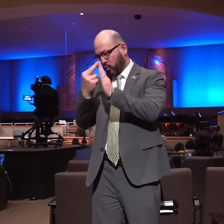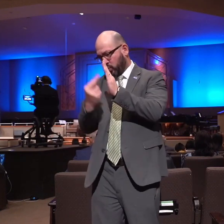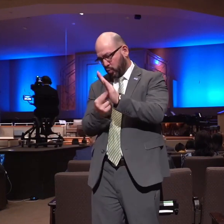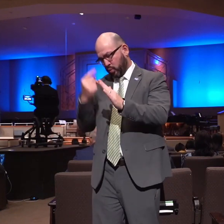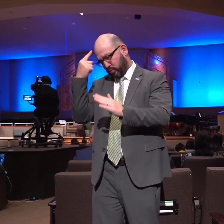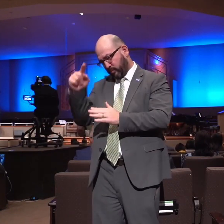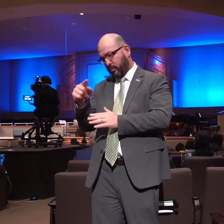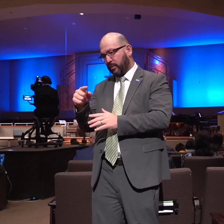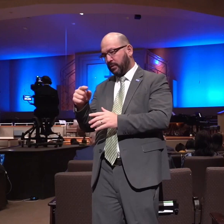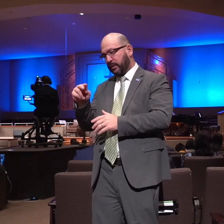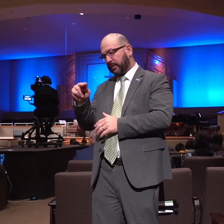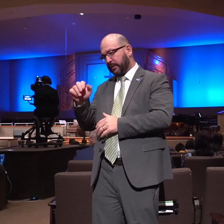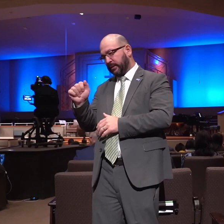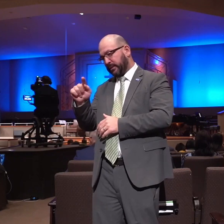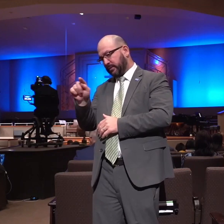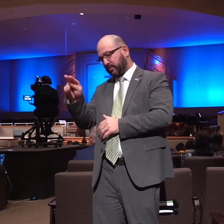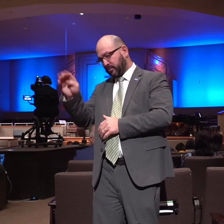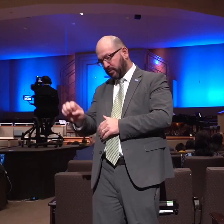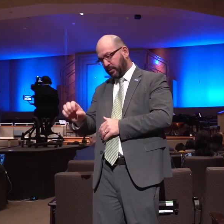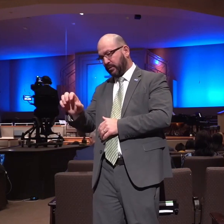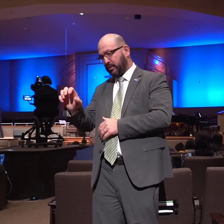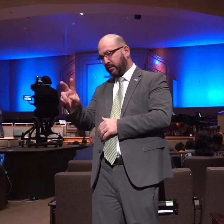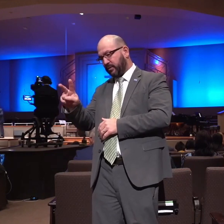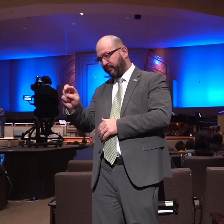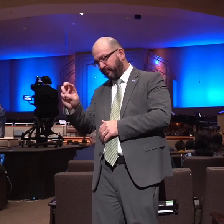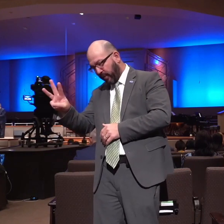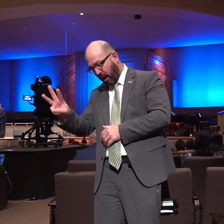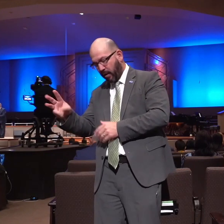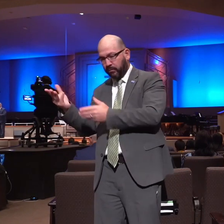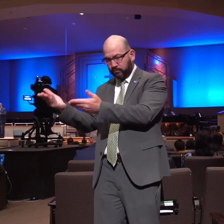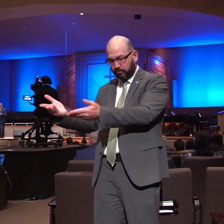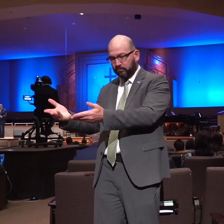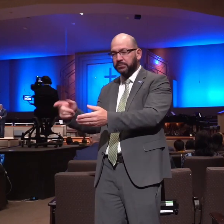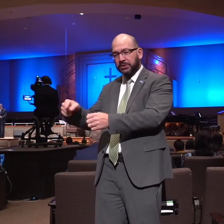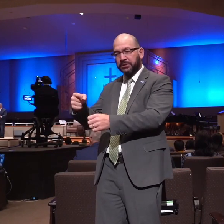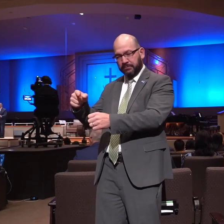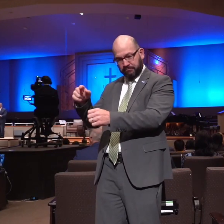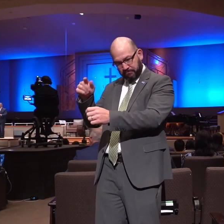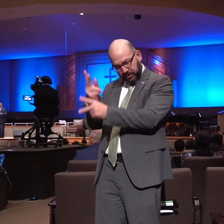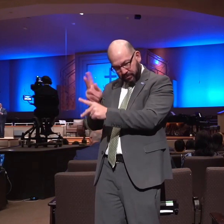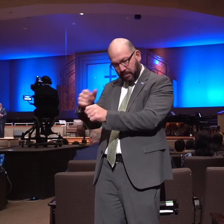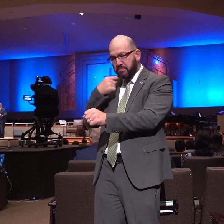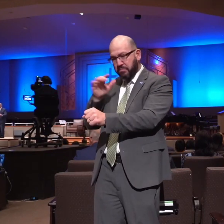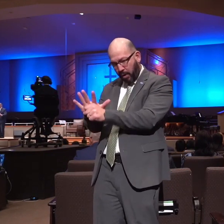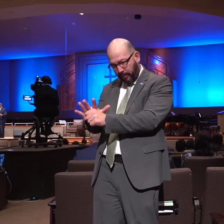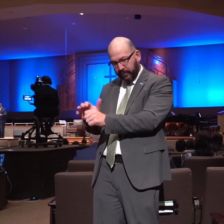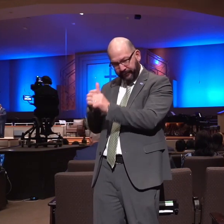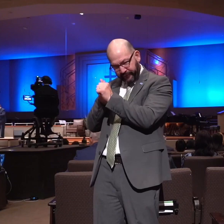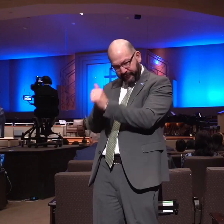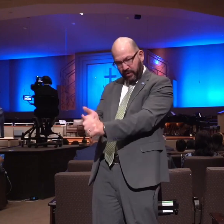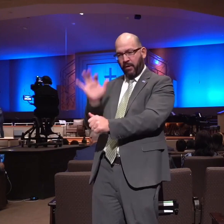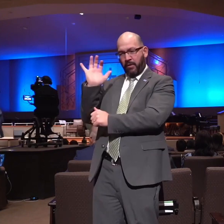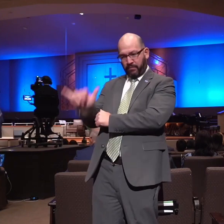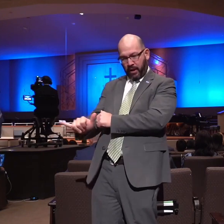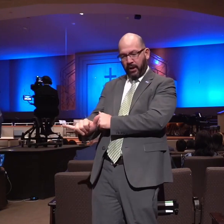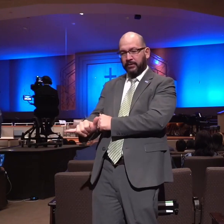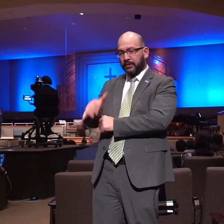in fulfilling that vow of placing him under that vow they trained him they taught him all of these requirements that were